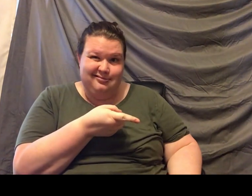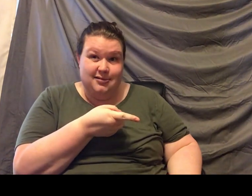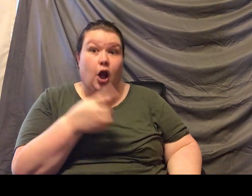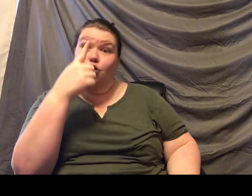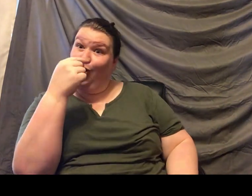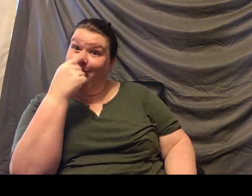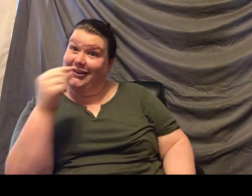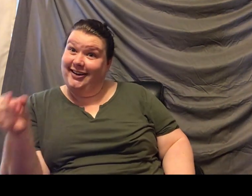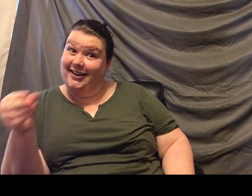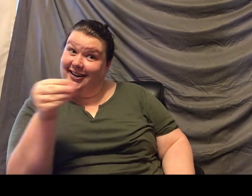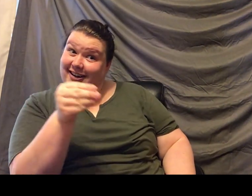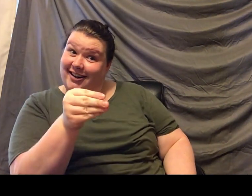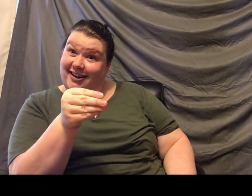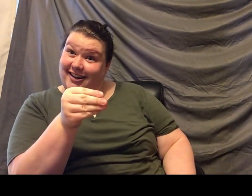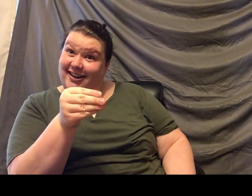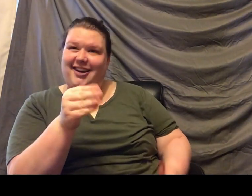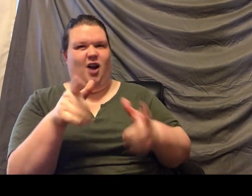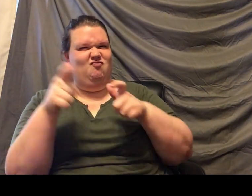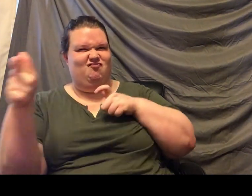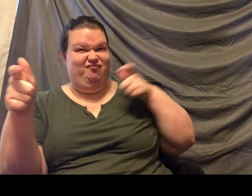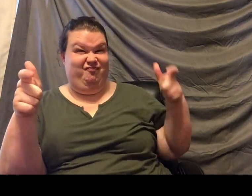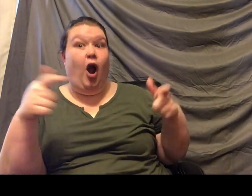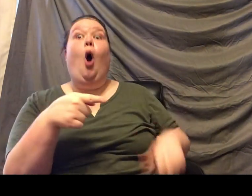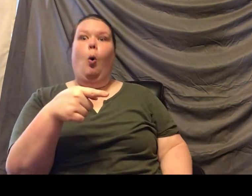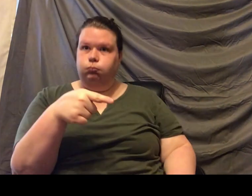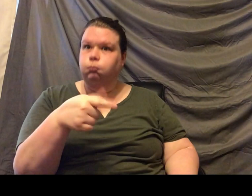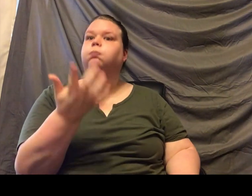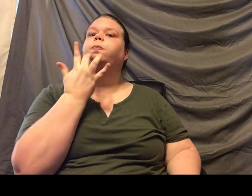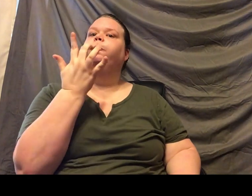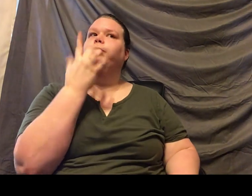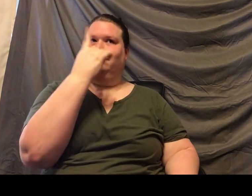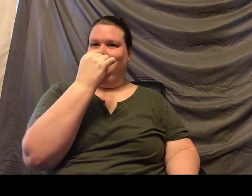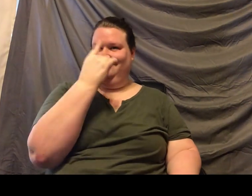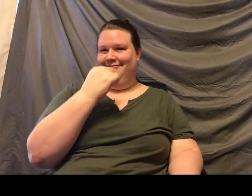How about a strawberry? This is a nice big strawberry, huh? Okay. He's going for the strawberry.